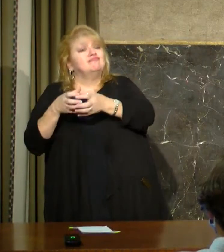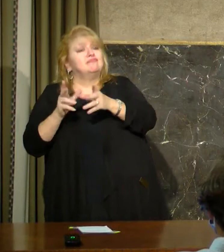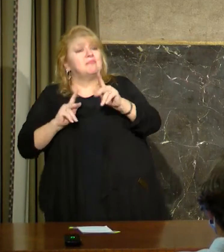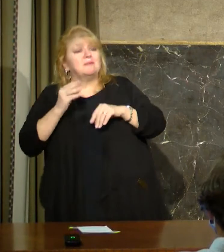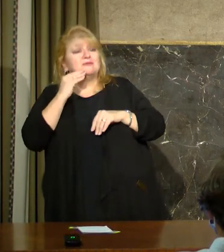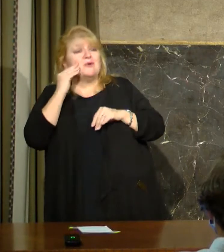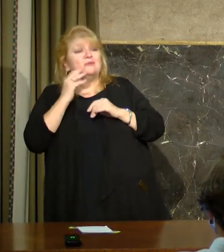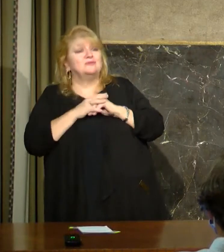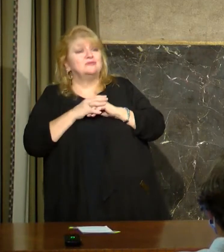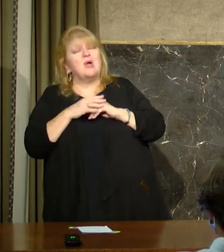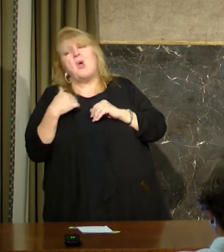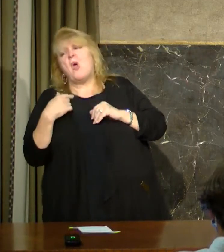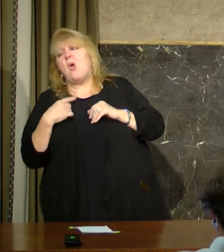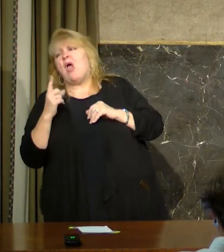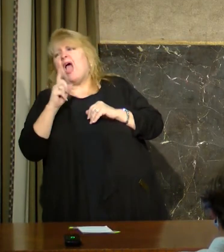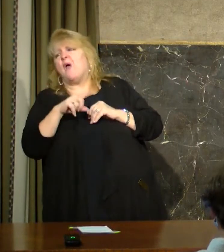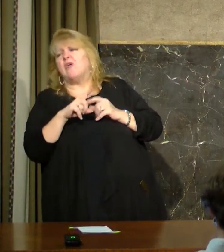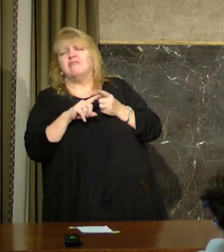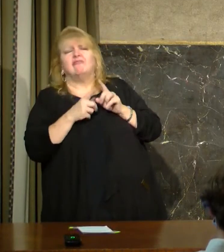homes.